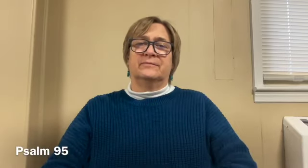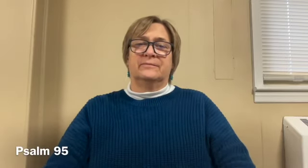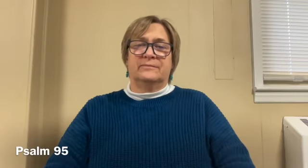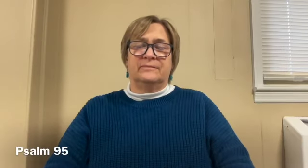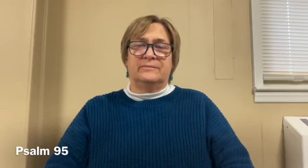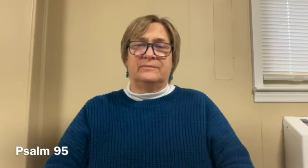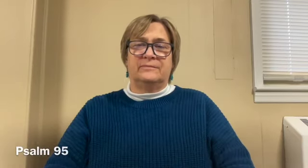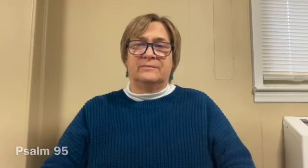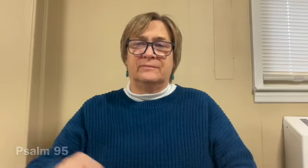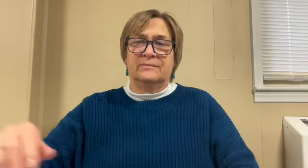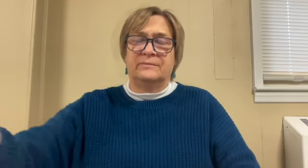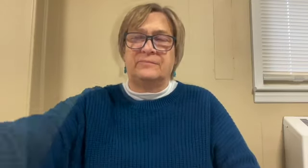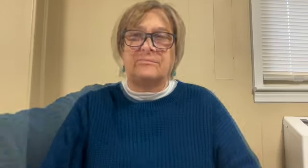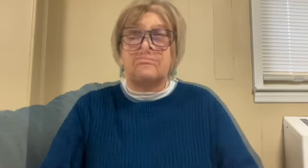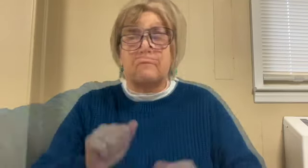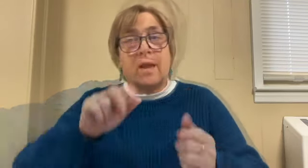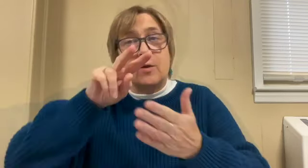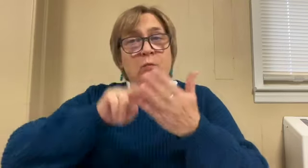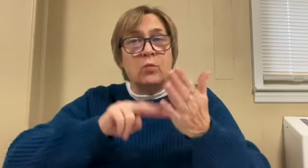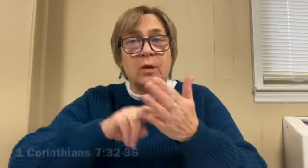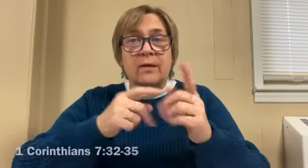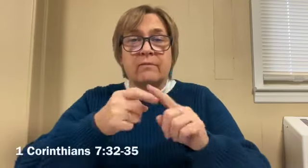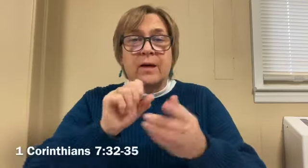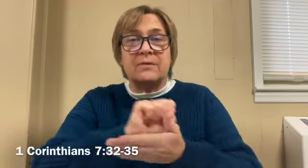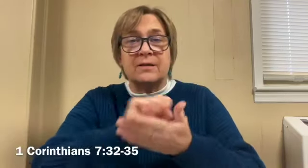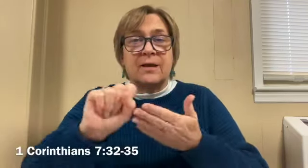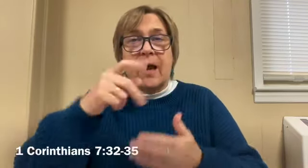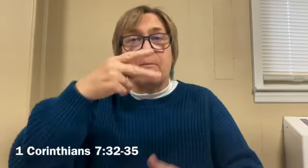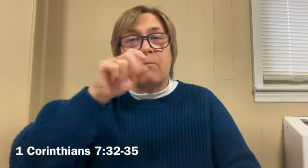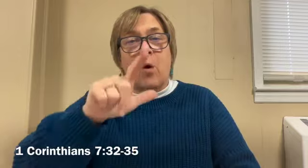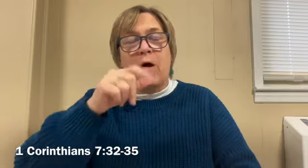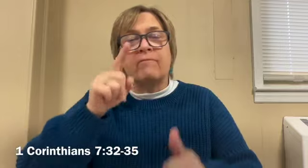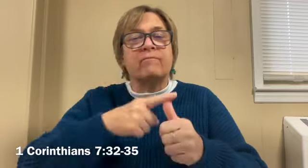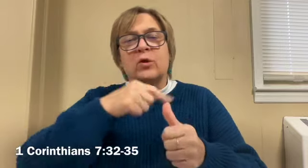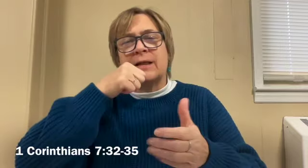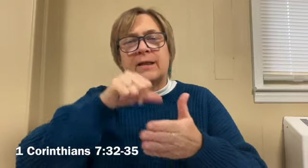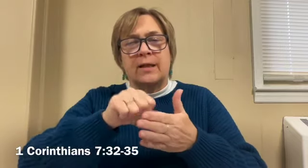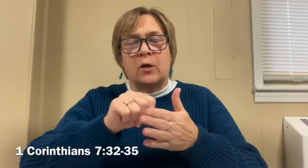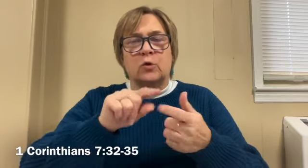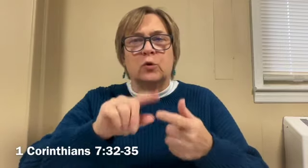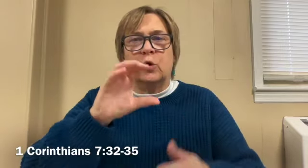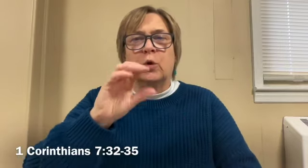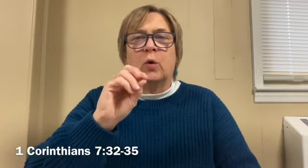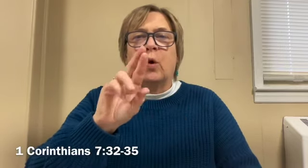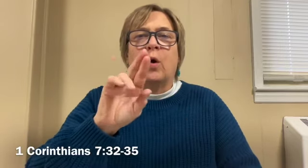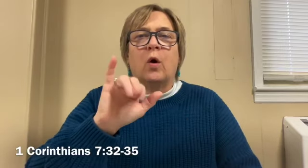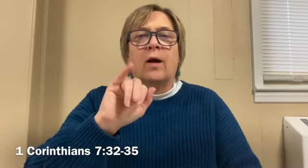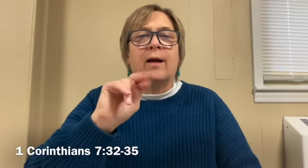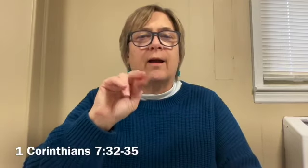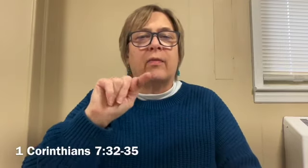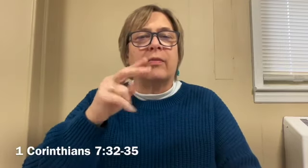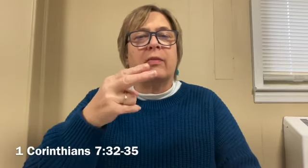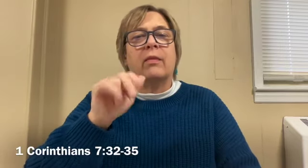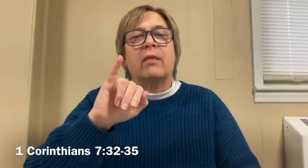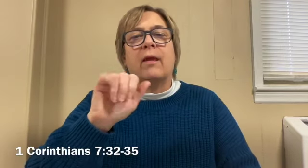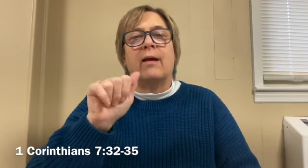reading from st. Paul's first letter to the Corinthians